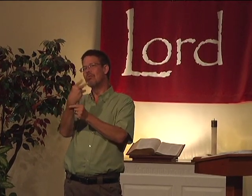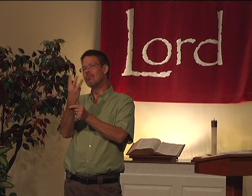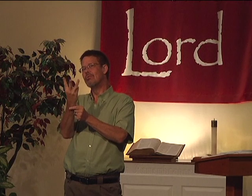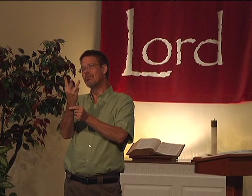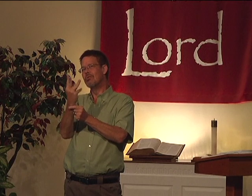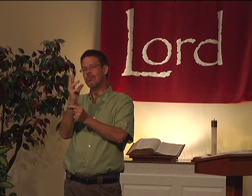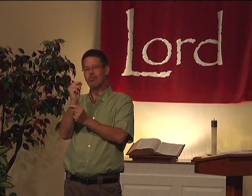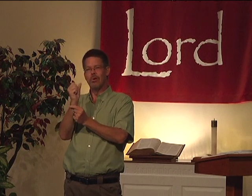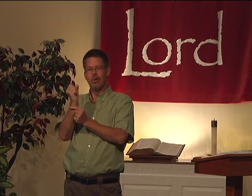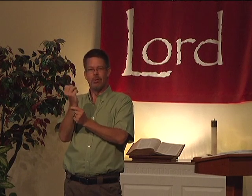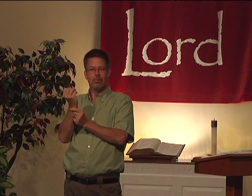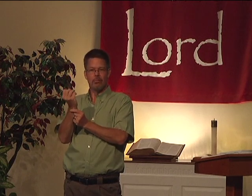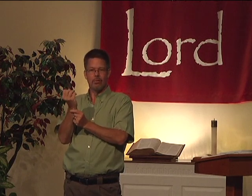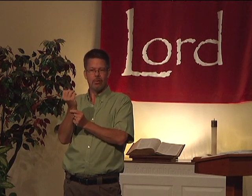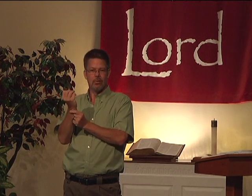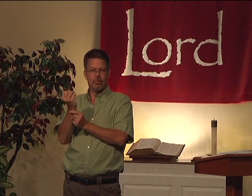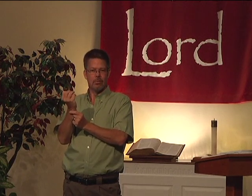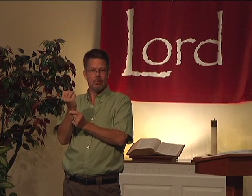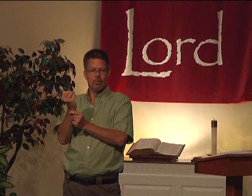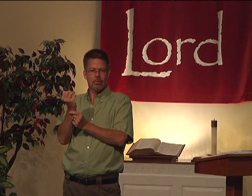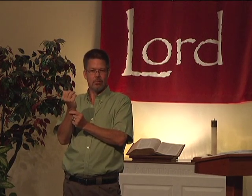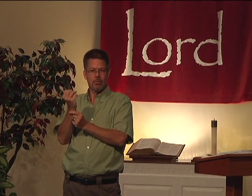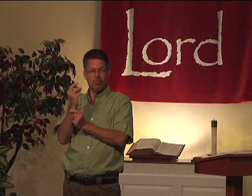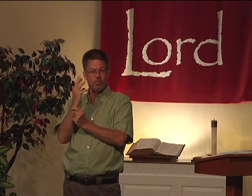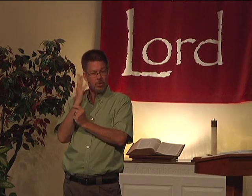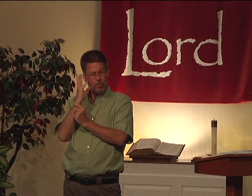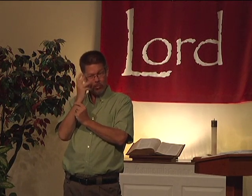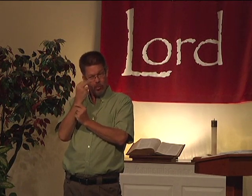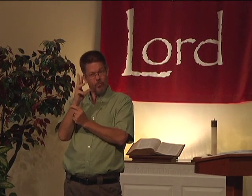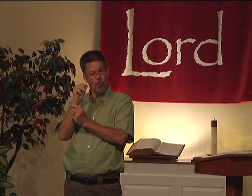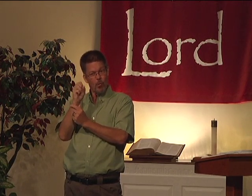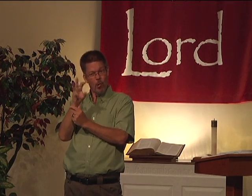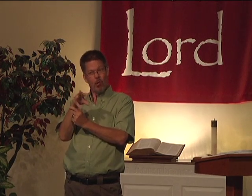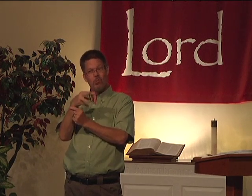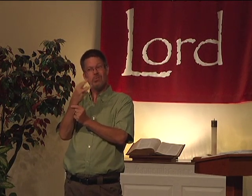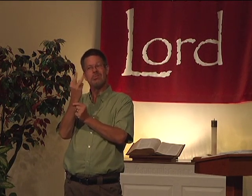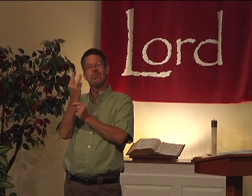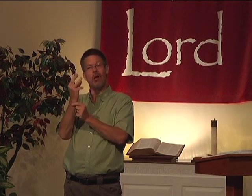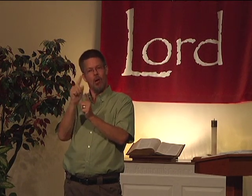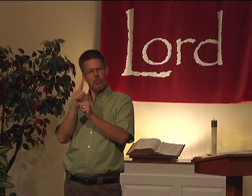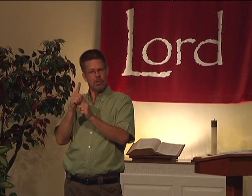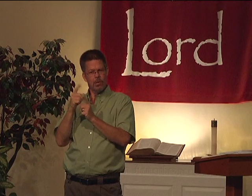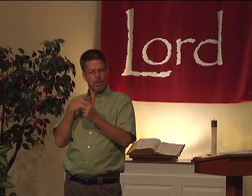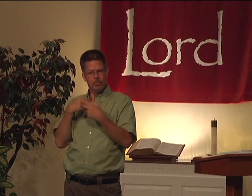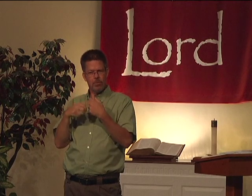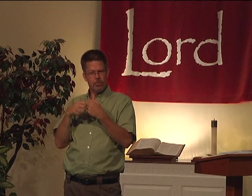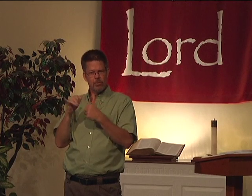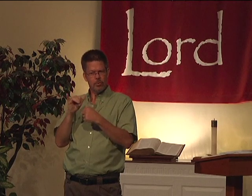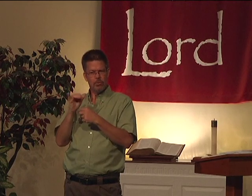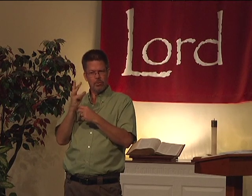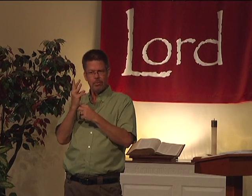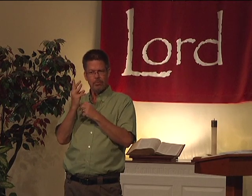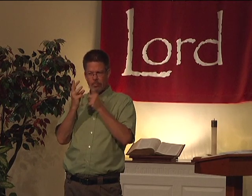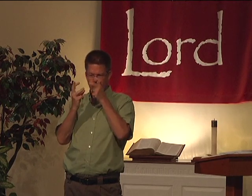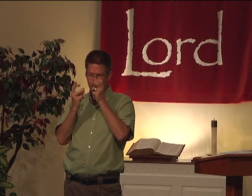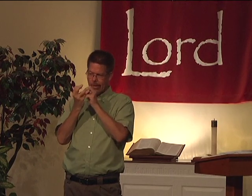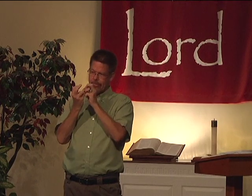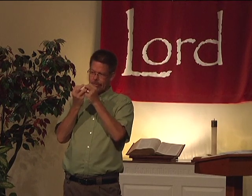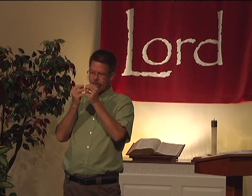beautiful blossoming flower. That's not what he said. It would just be beautiful all the time. People have problems,